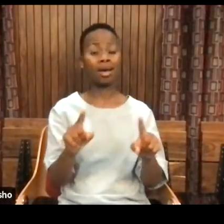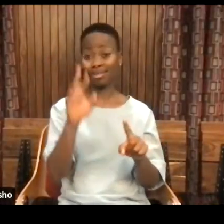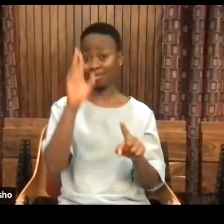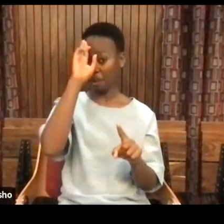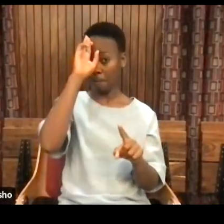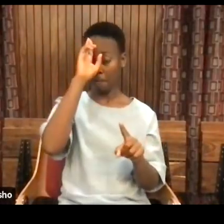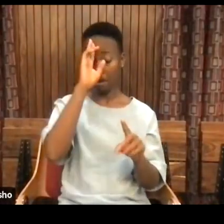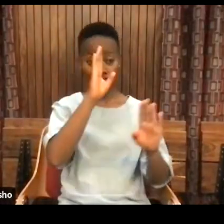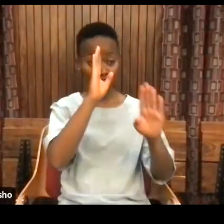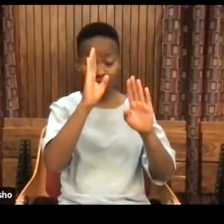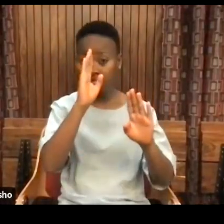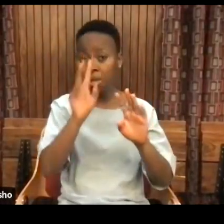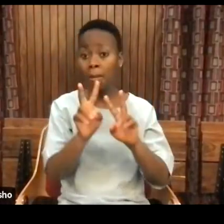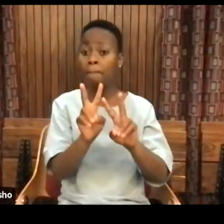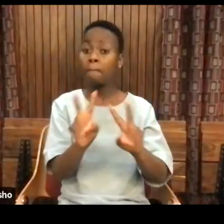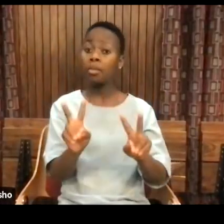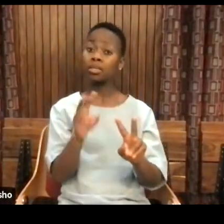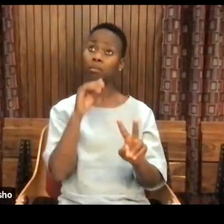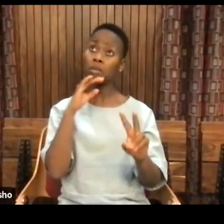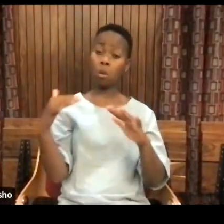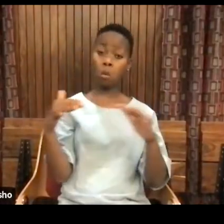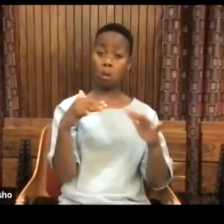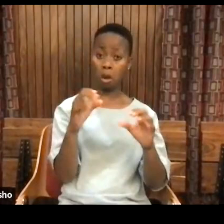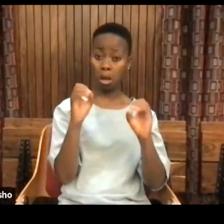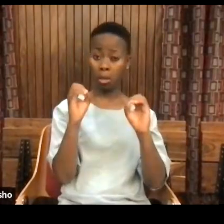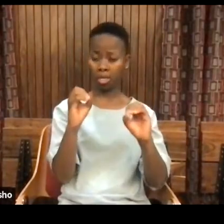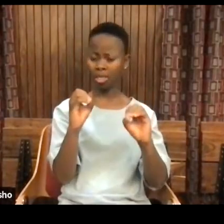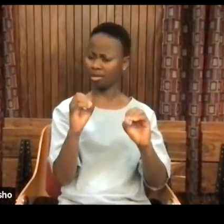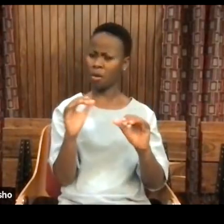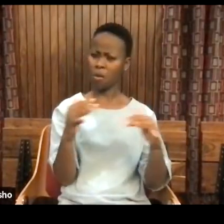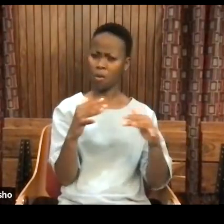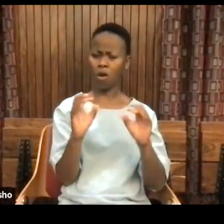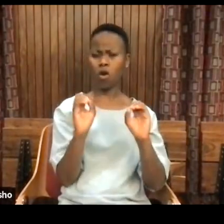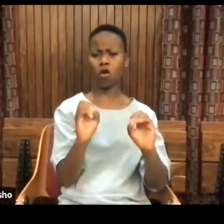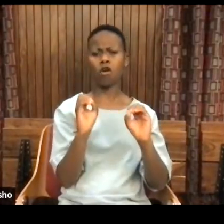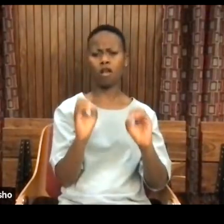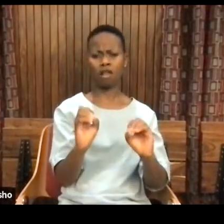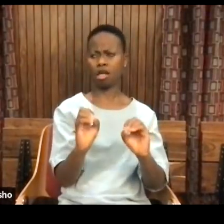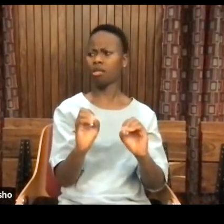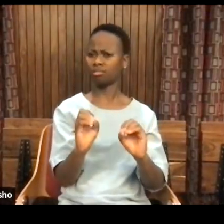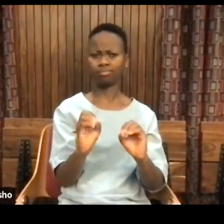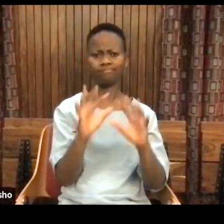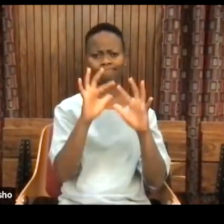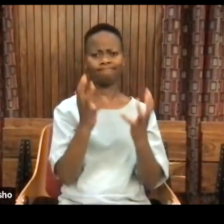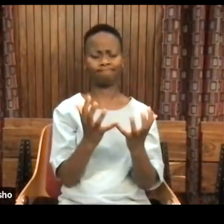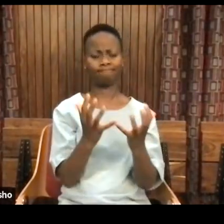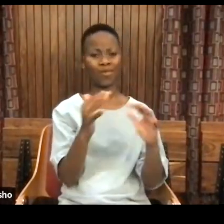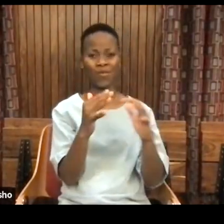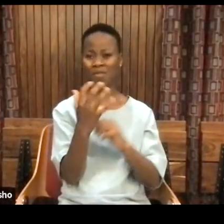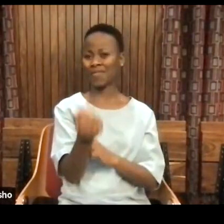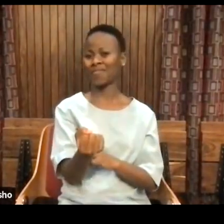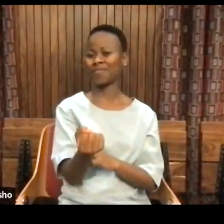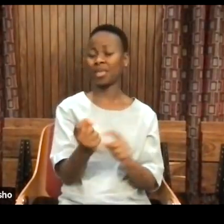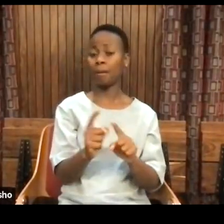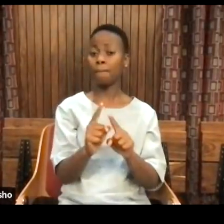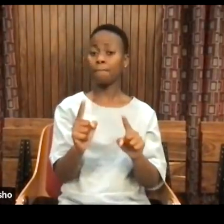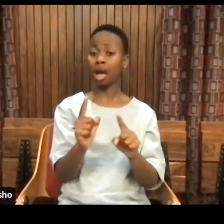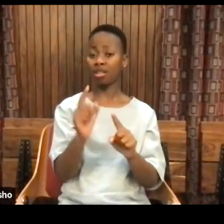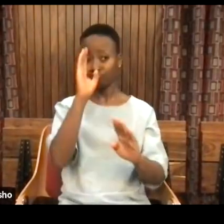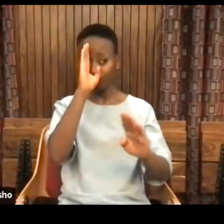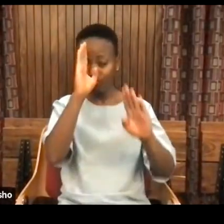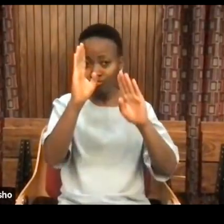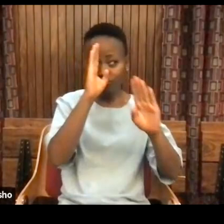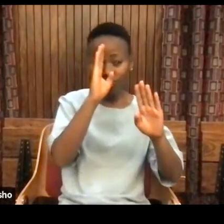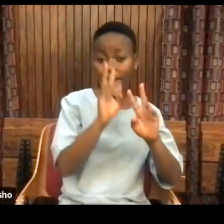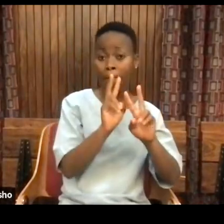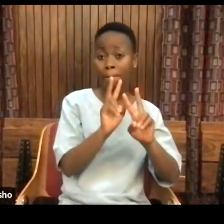absence of war, although war is rampant right now. It's to wish upon your fellow